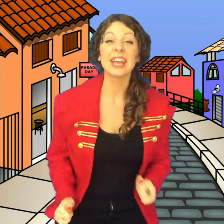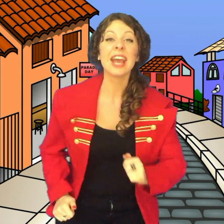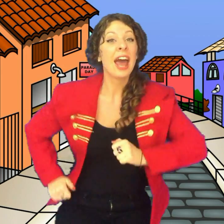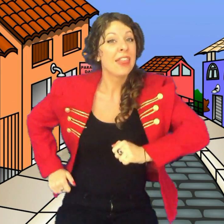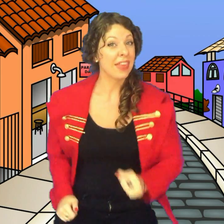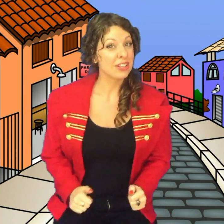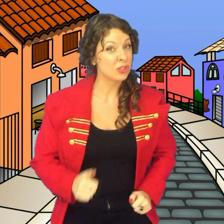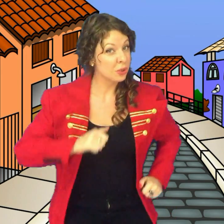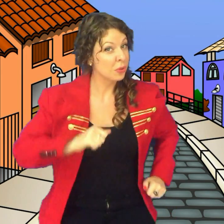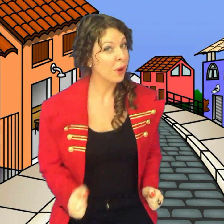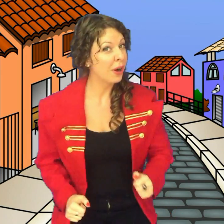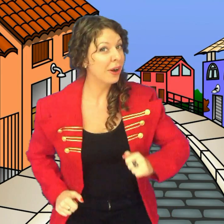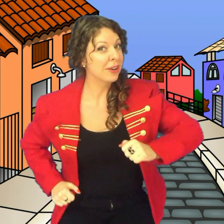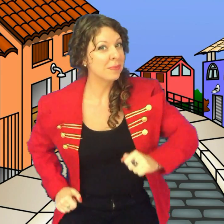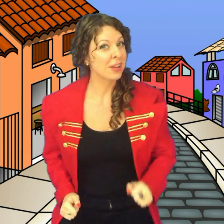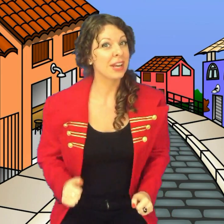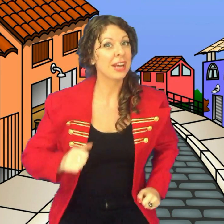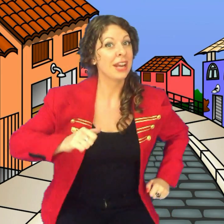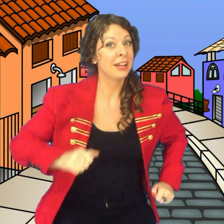that you wanna be